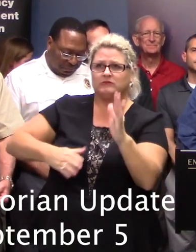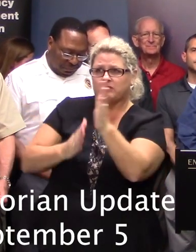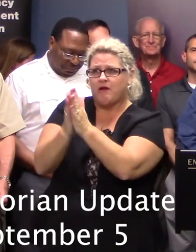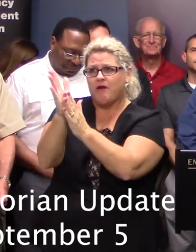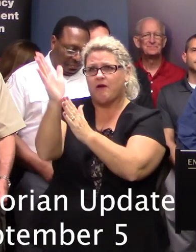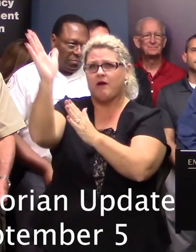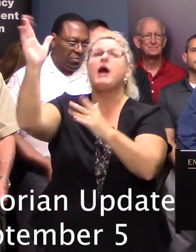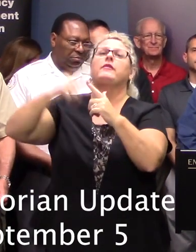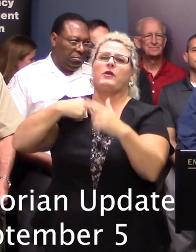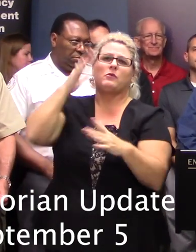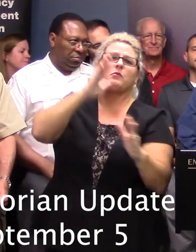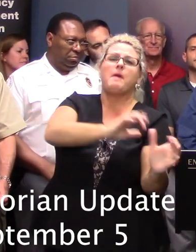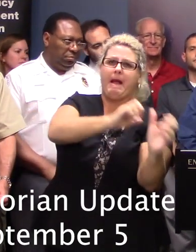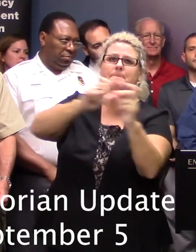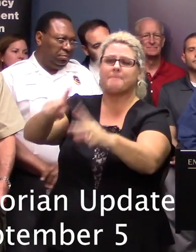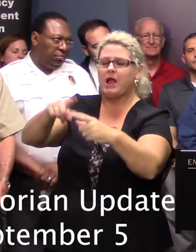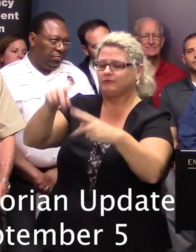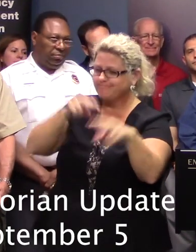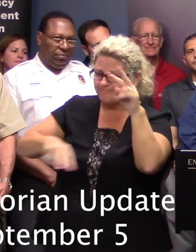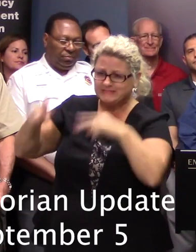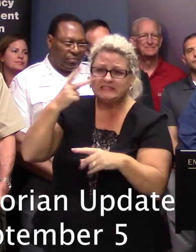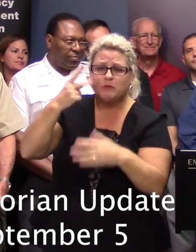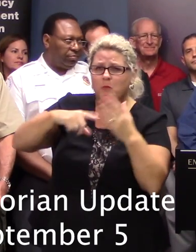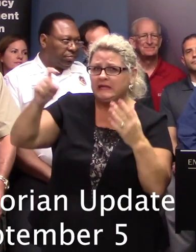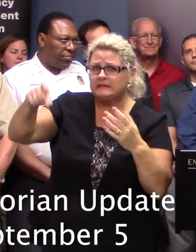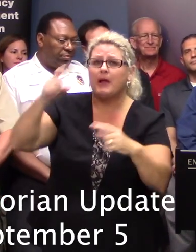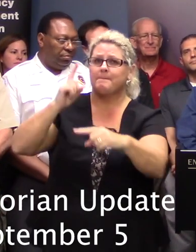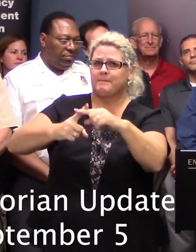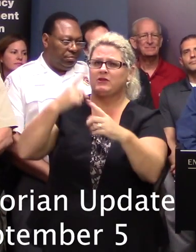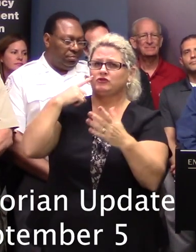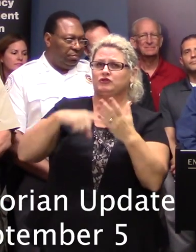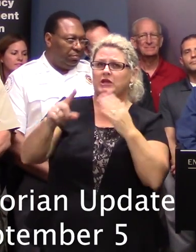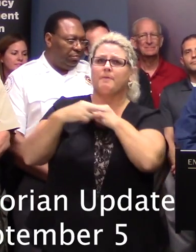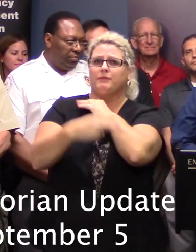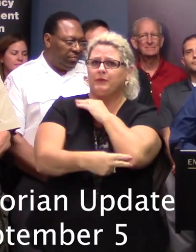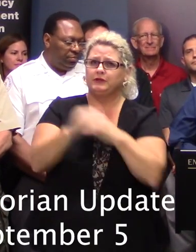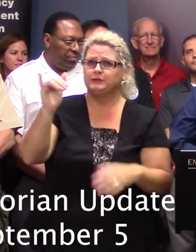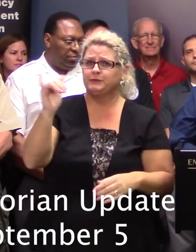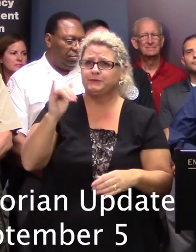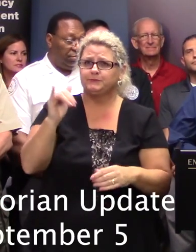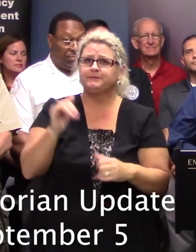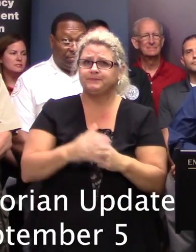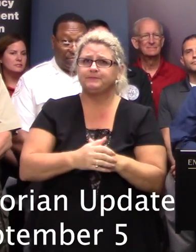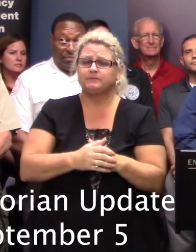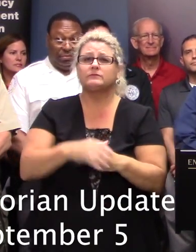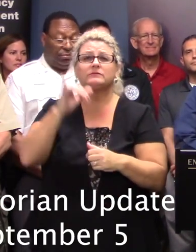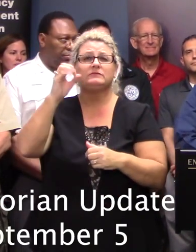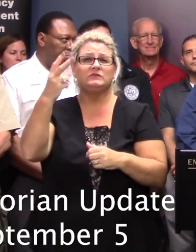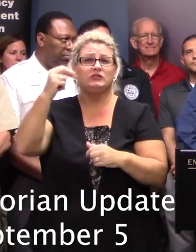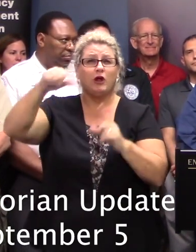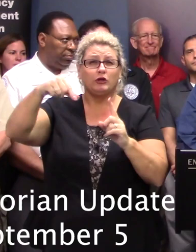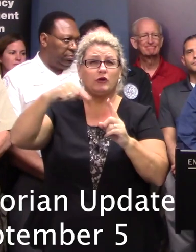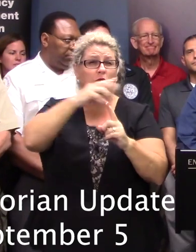assessment and recovery operations as well as the necessary bridge inspections in those areas. You heard John Q. mention the